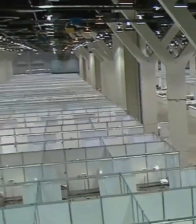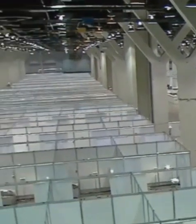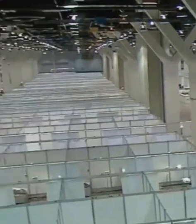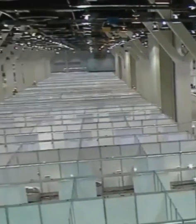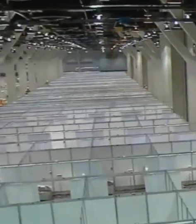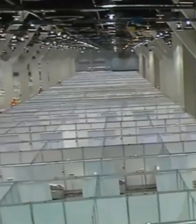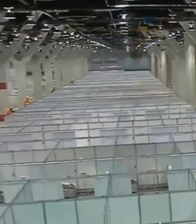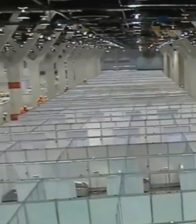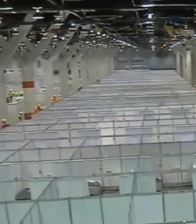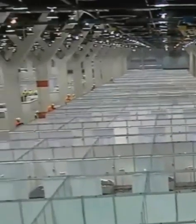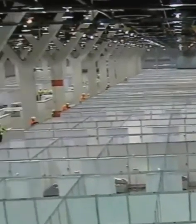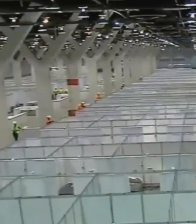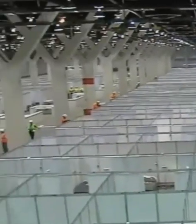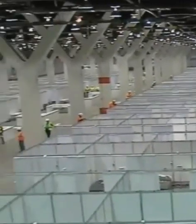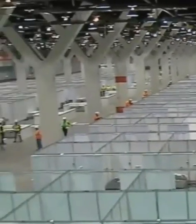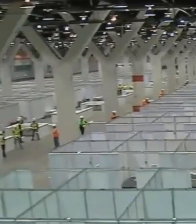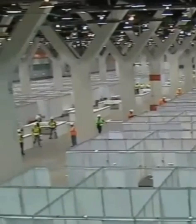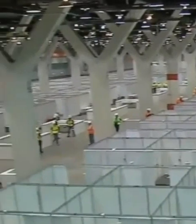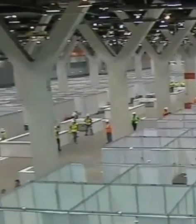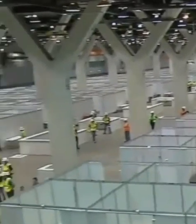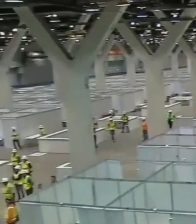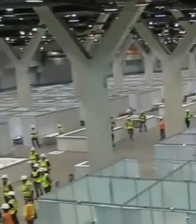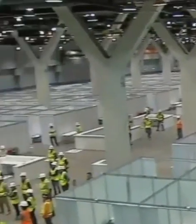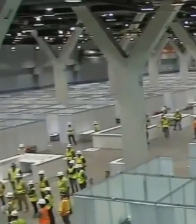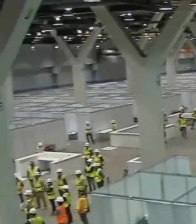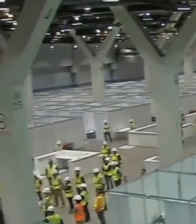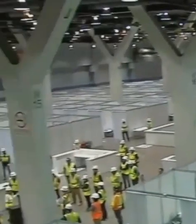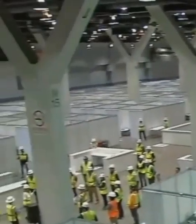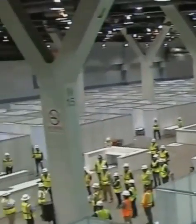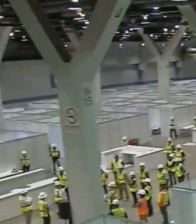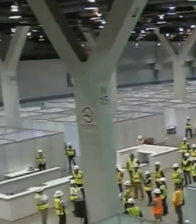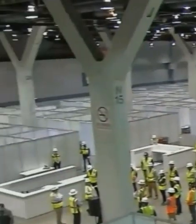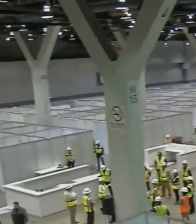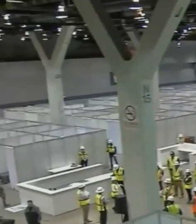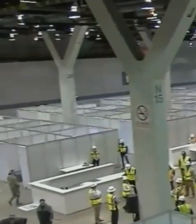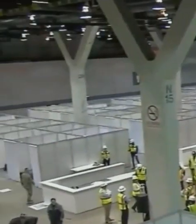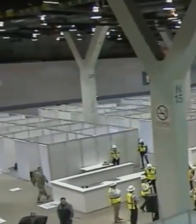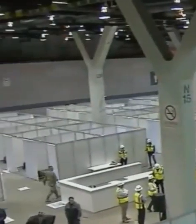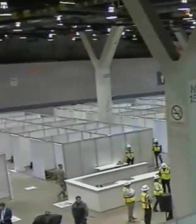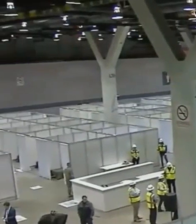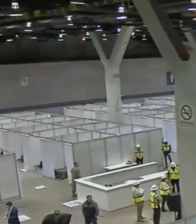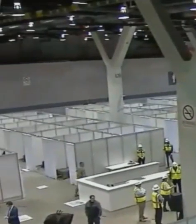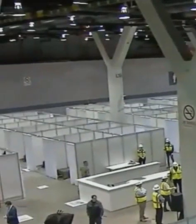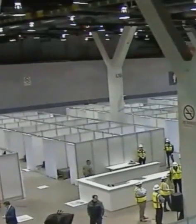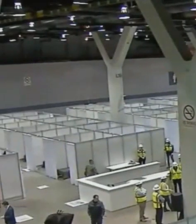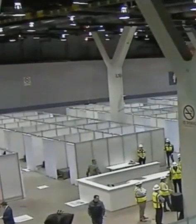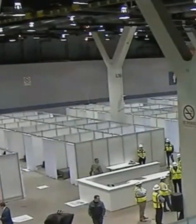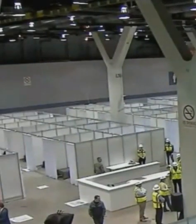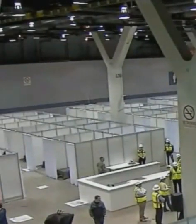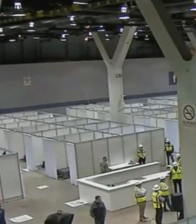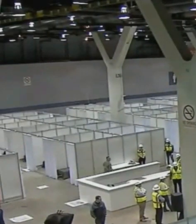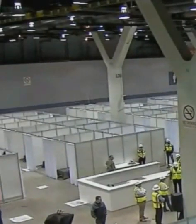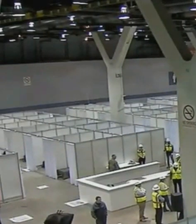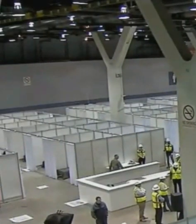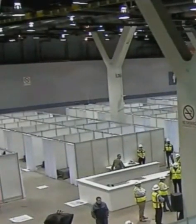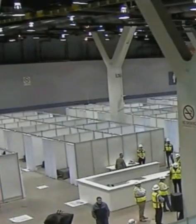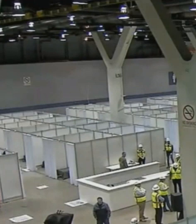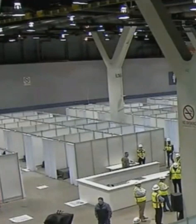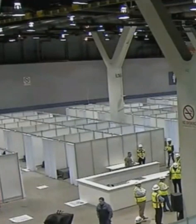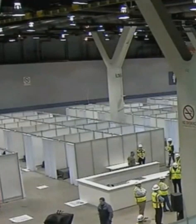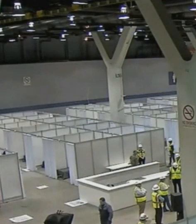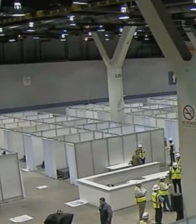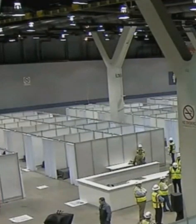and northwestern Illinois. So altogether, I mean, we're talking about 4,500 beds, perhaps,